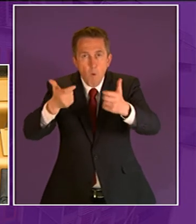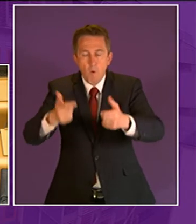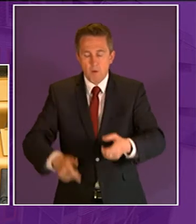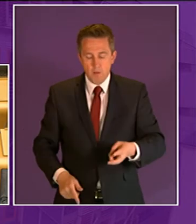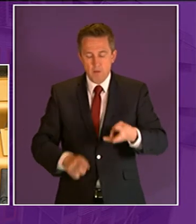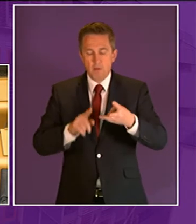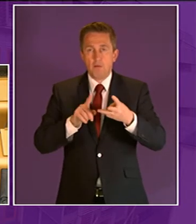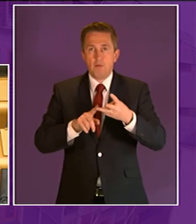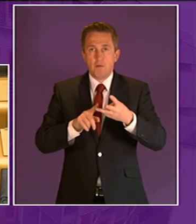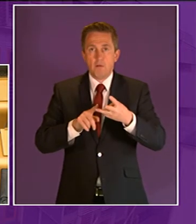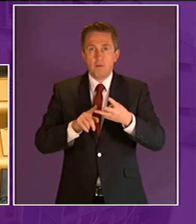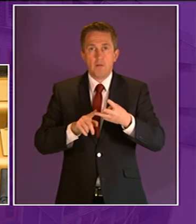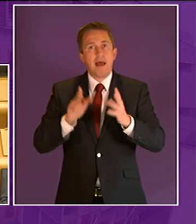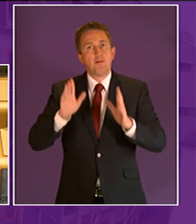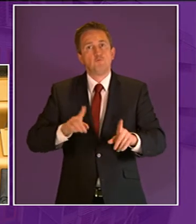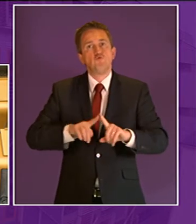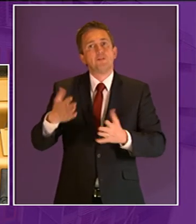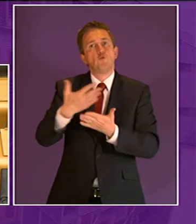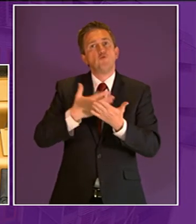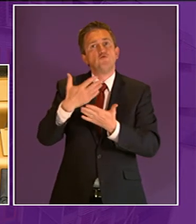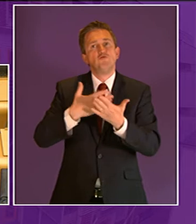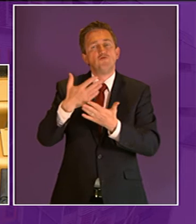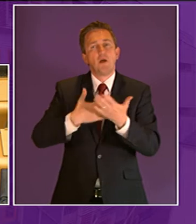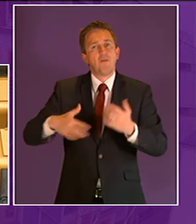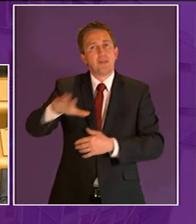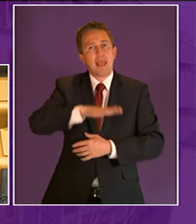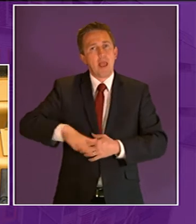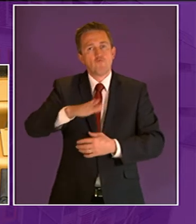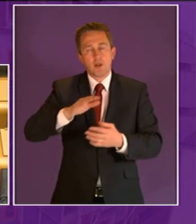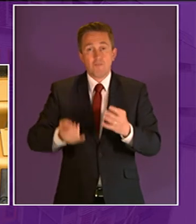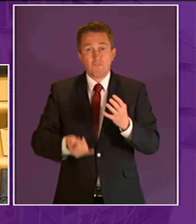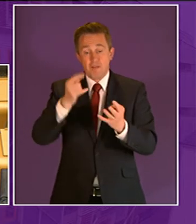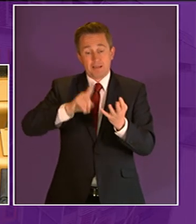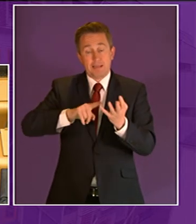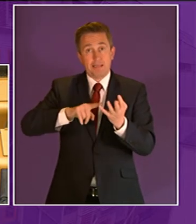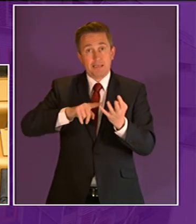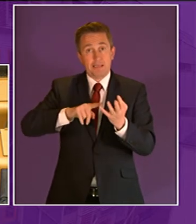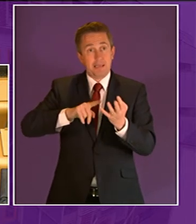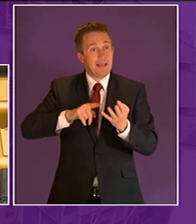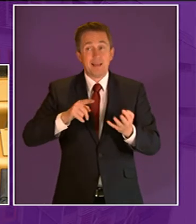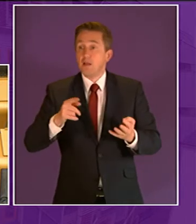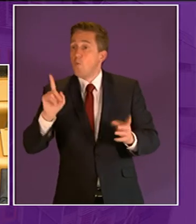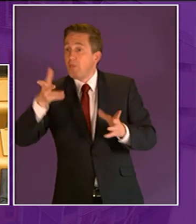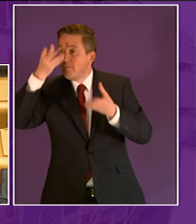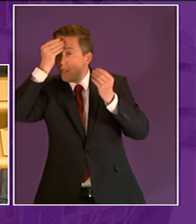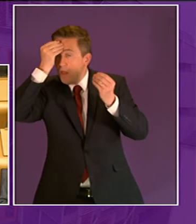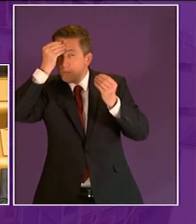to conserve this wild place and finally they share their experiences of this wild place